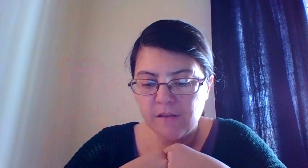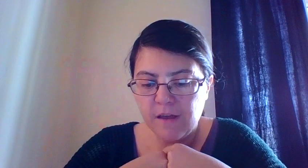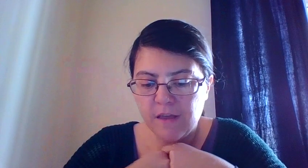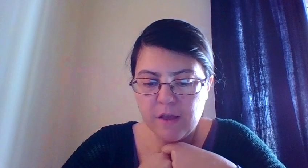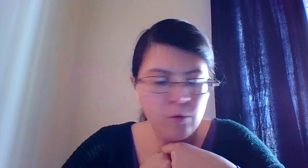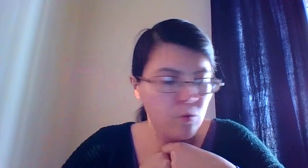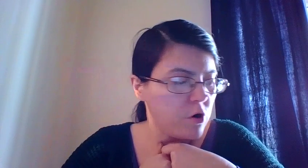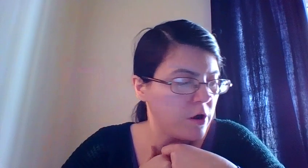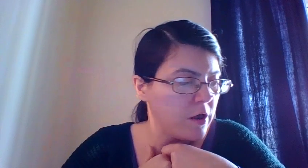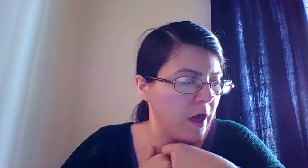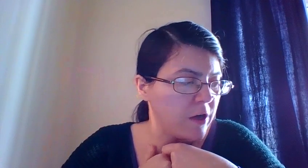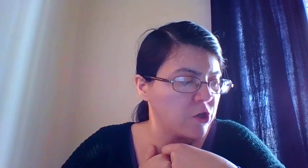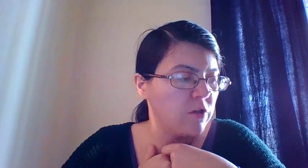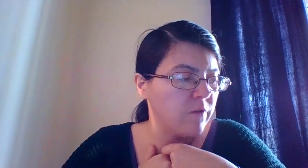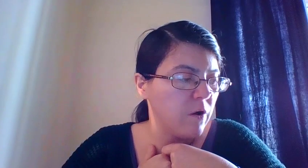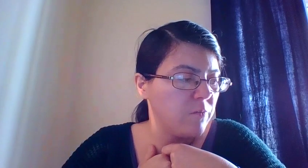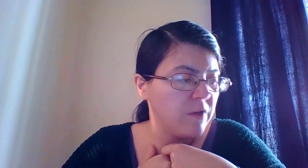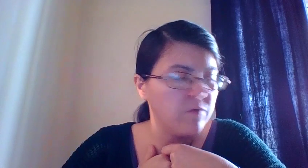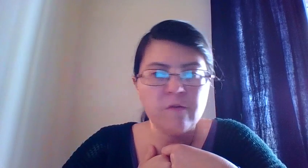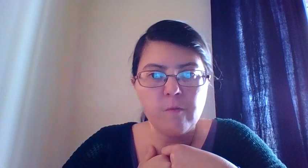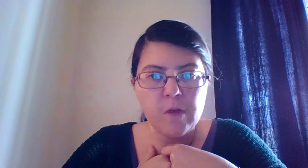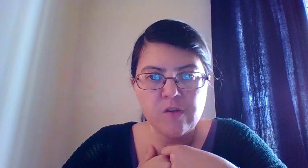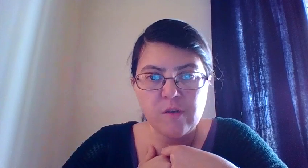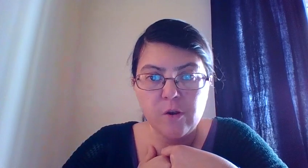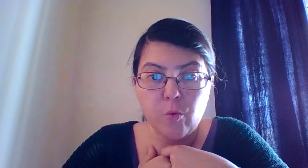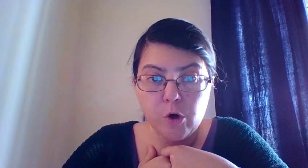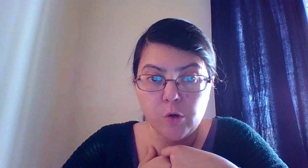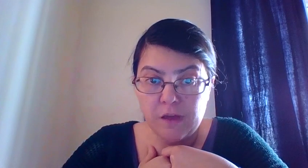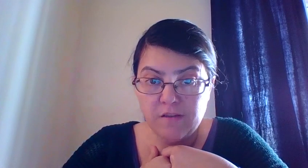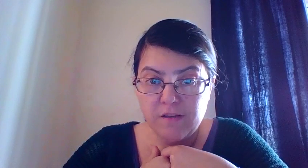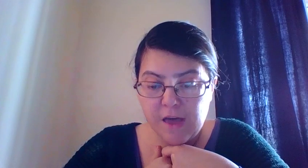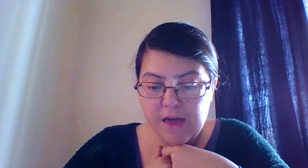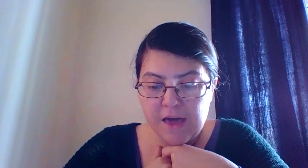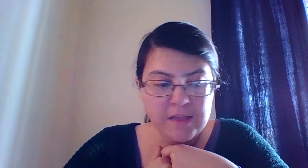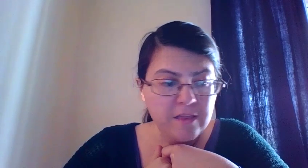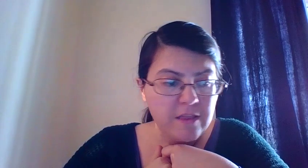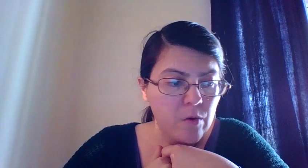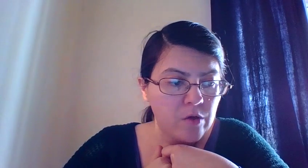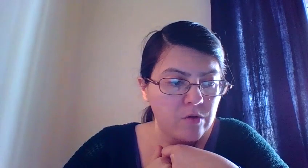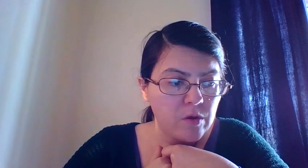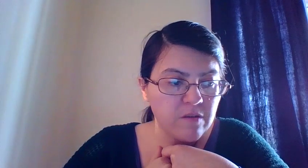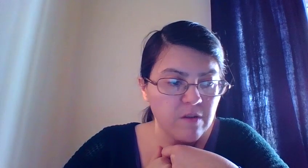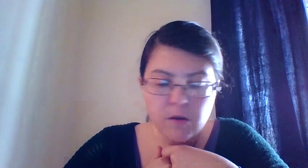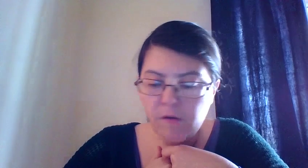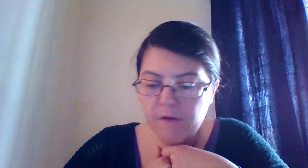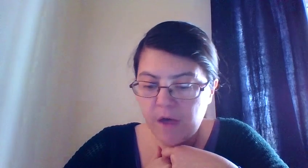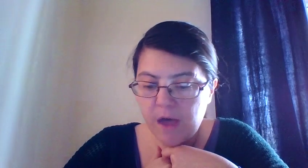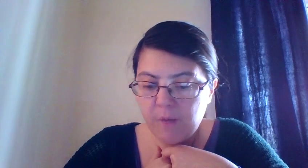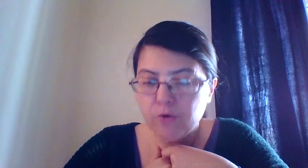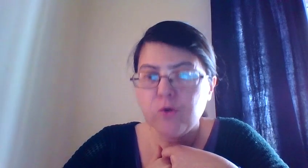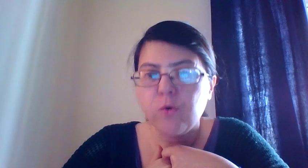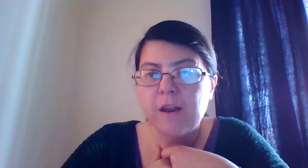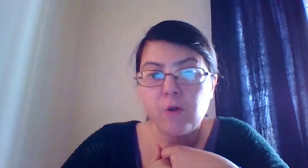say that there were actually very big transformations in your workplace. And around the 22nd of April, you get a